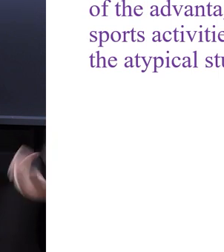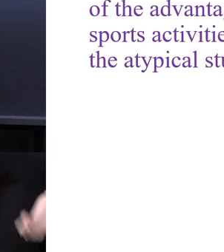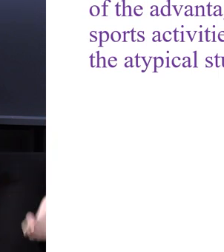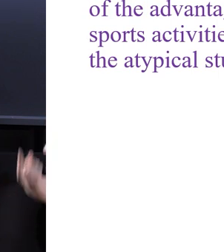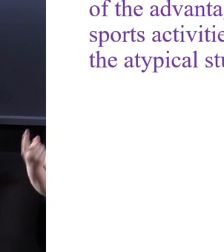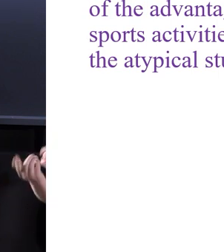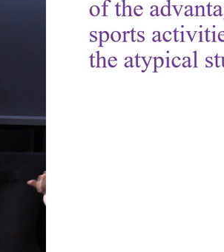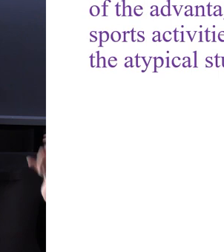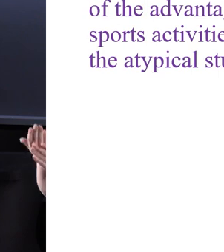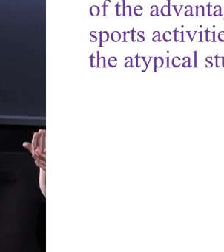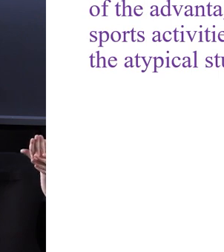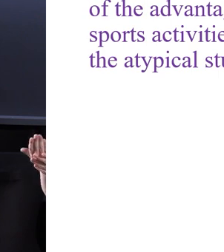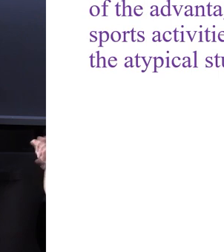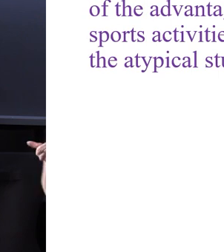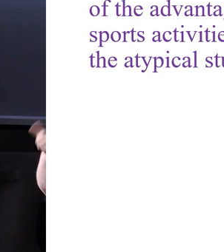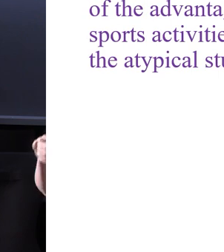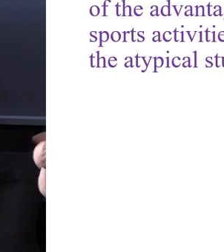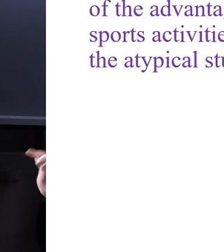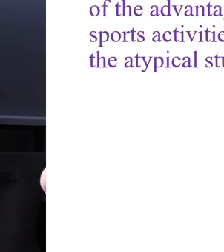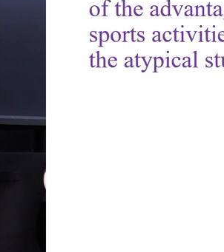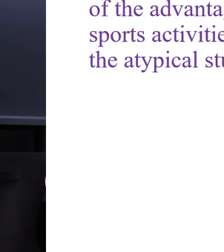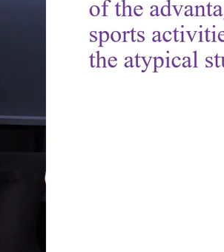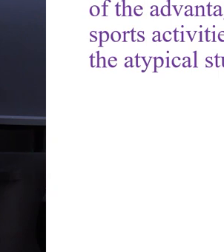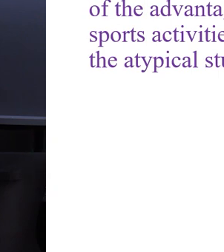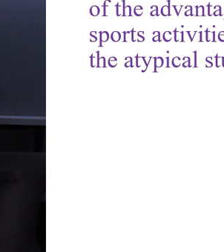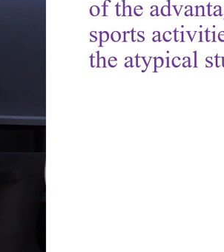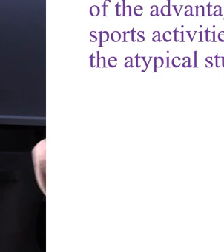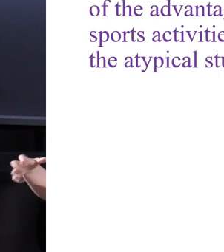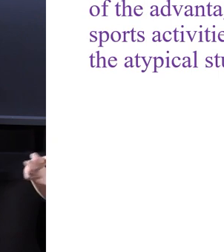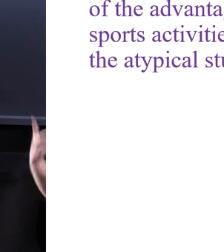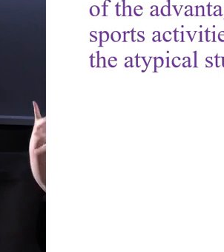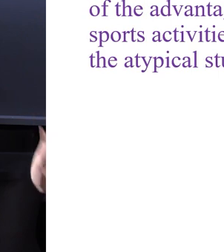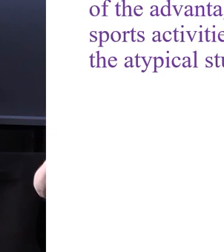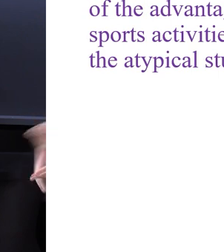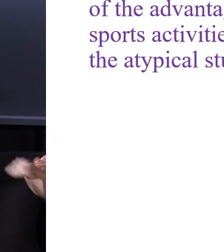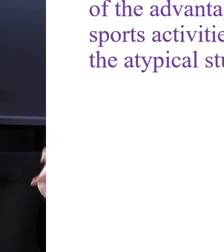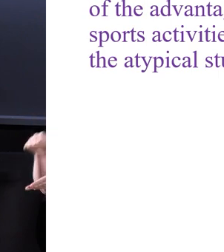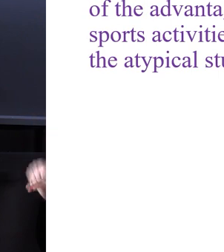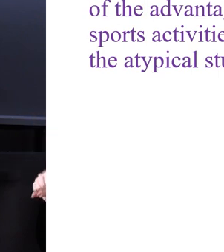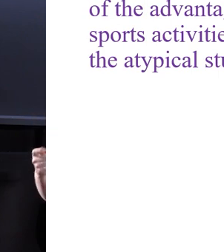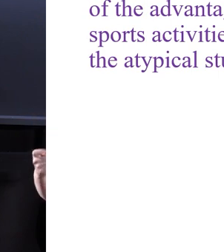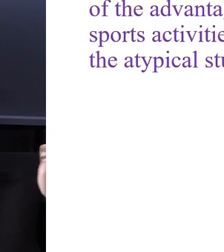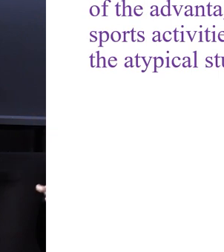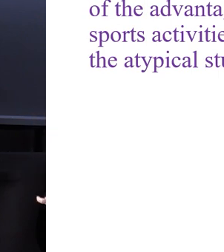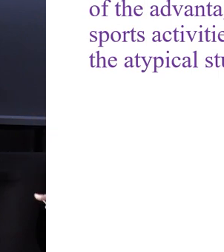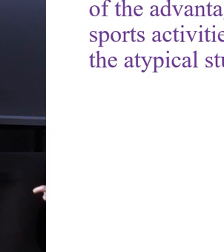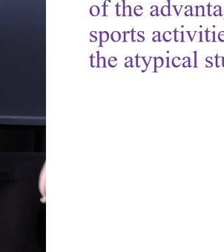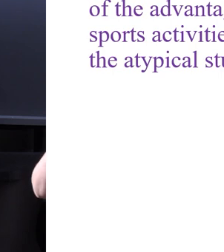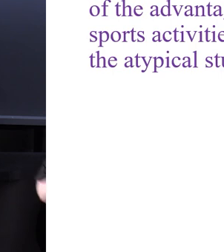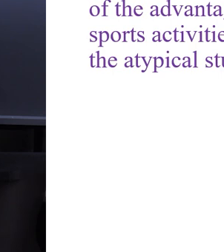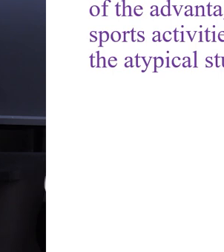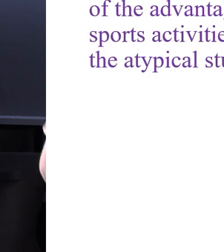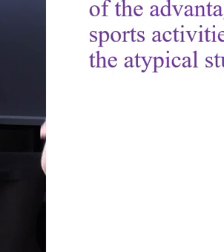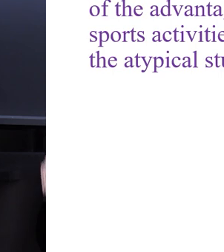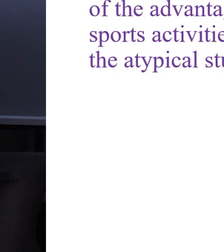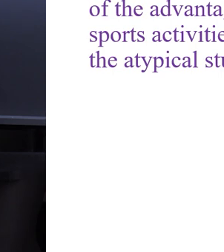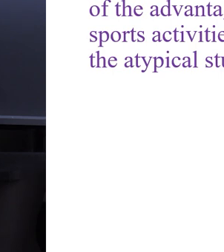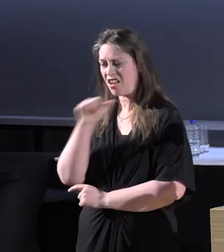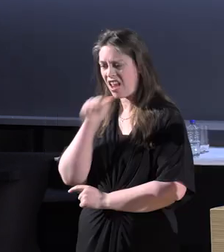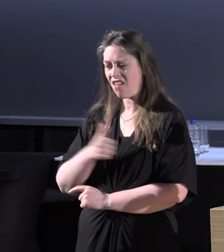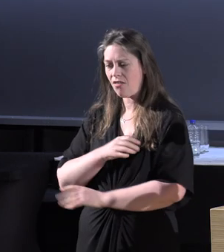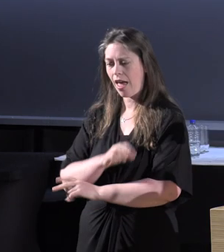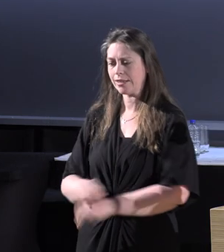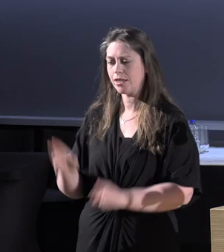through games and sports activity, properly supervised and adapted to the needs of the atypical